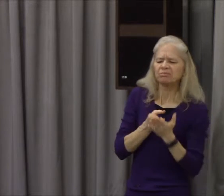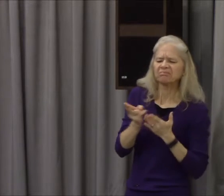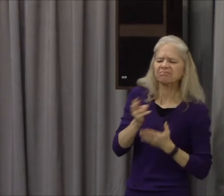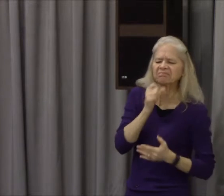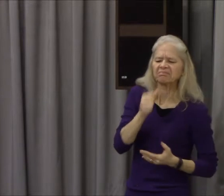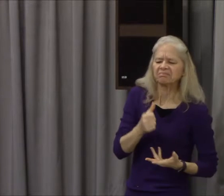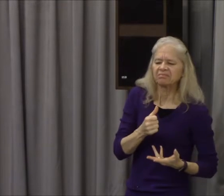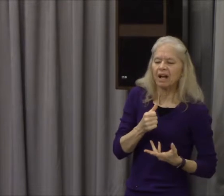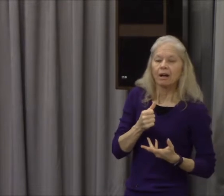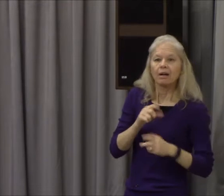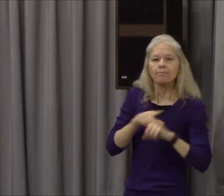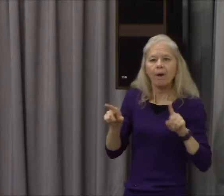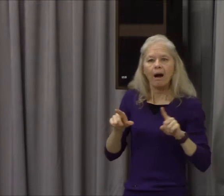They couldn't produce a body.